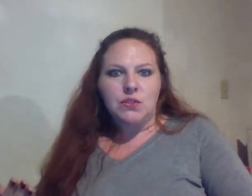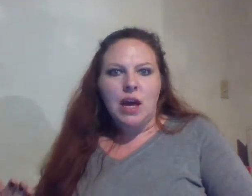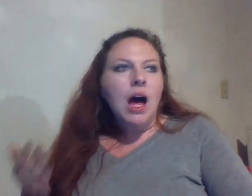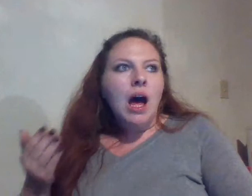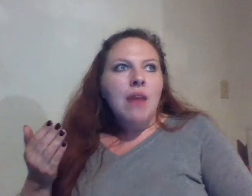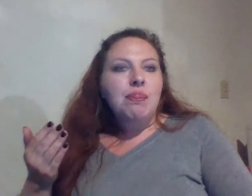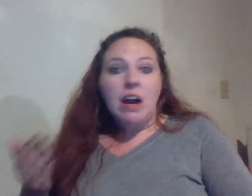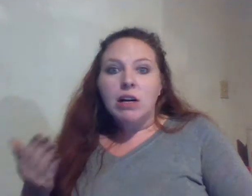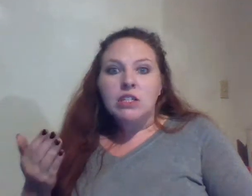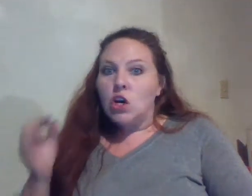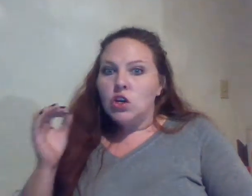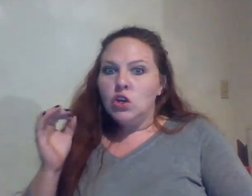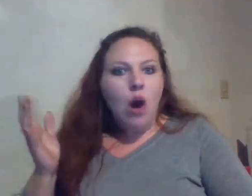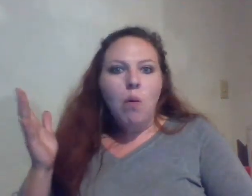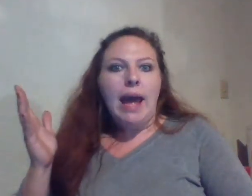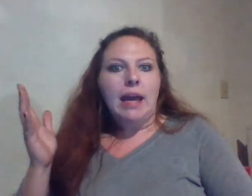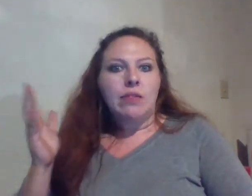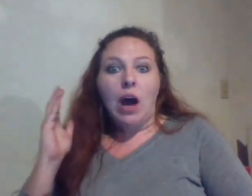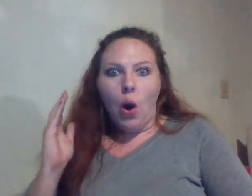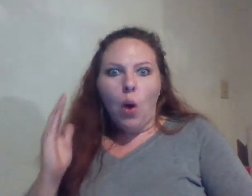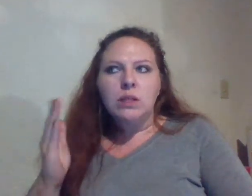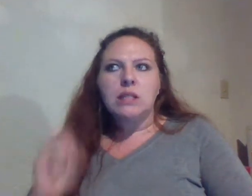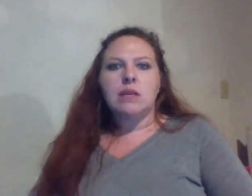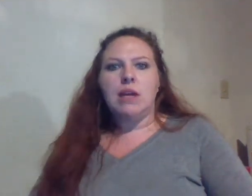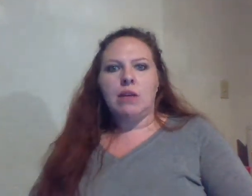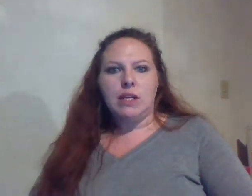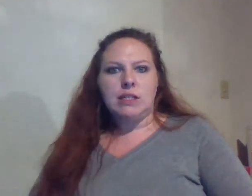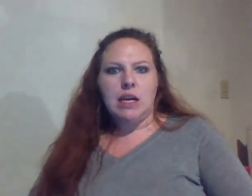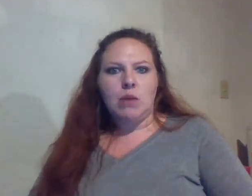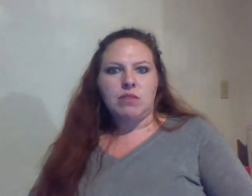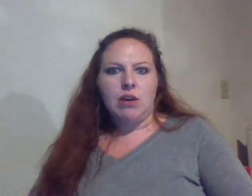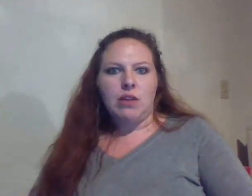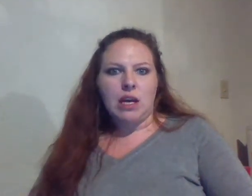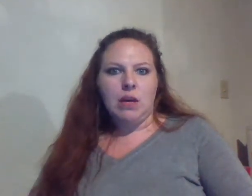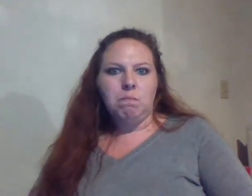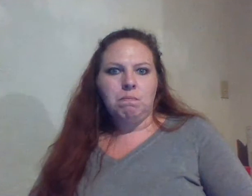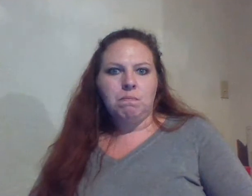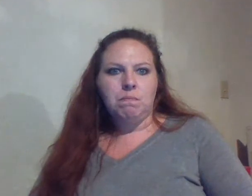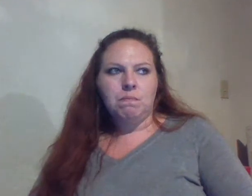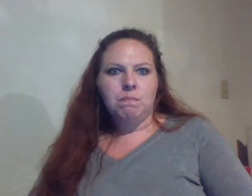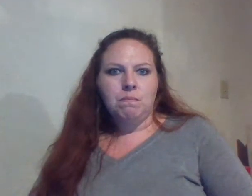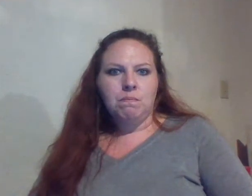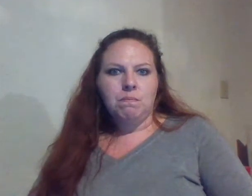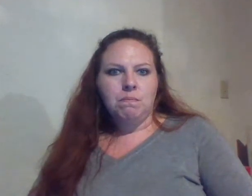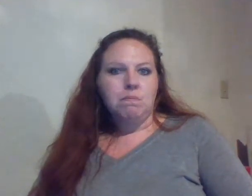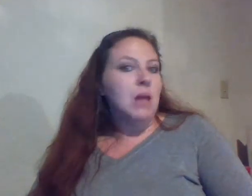there is no way that only Stephen Avery's DNA was found on that key none